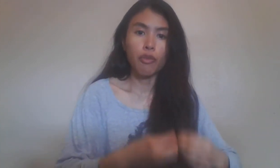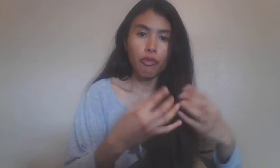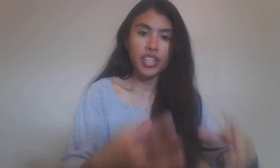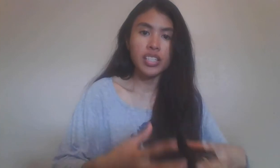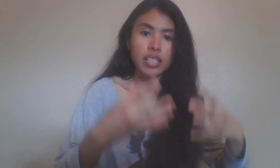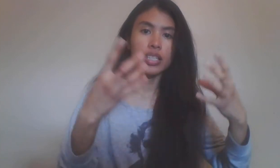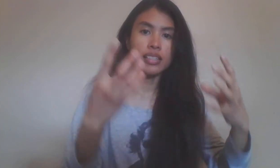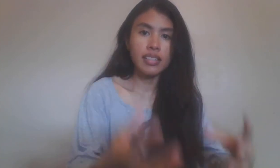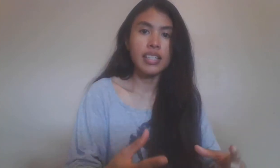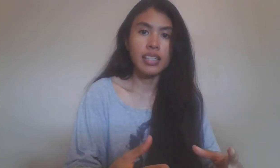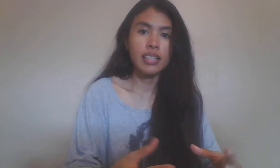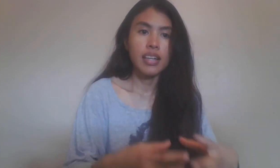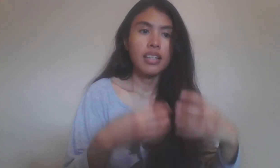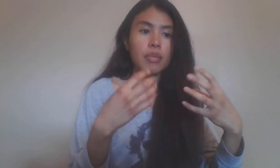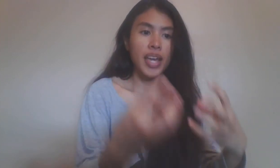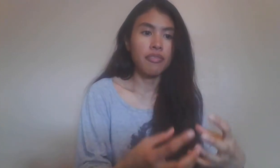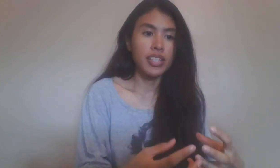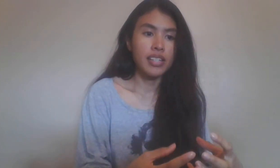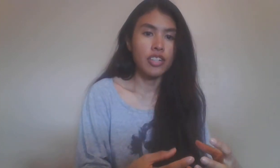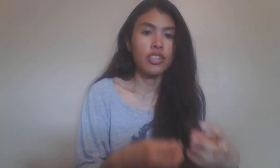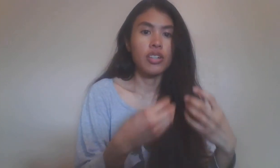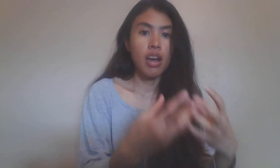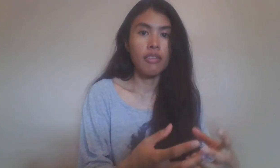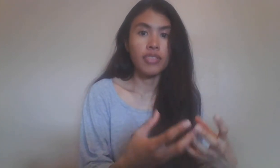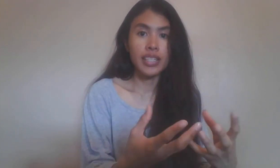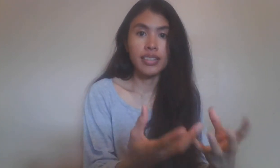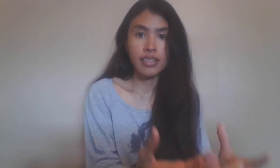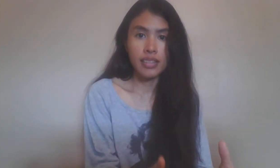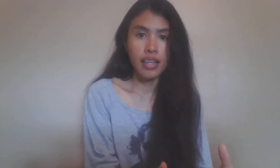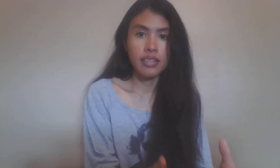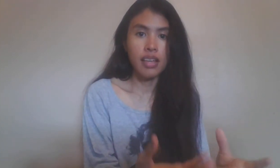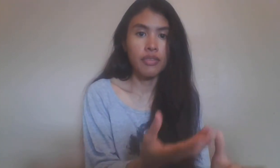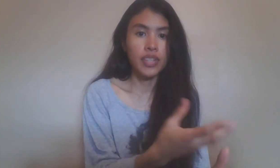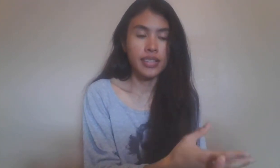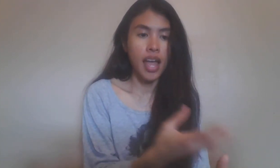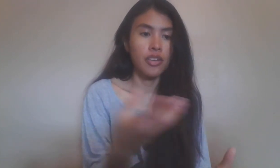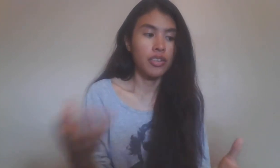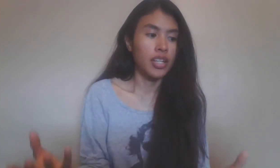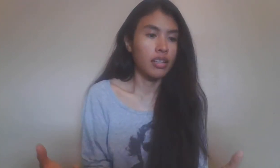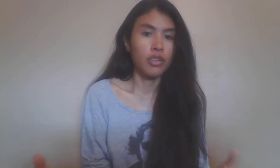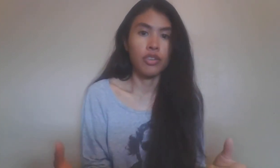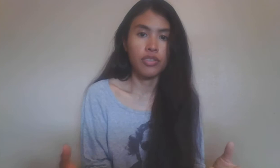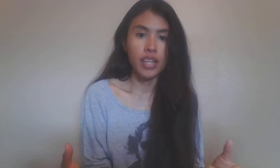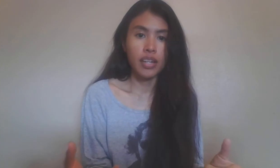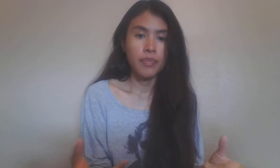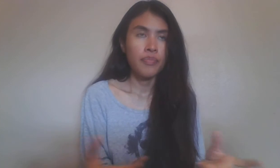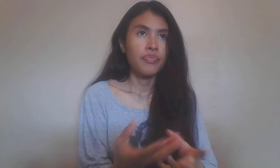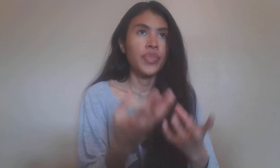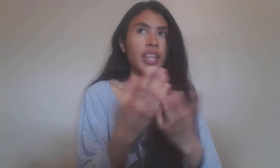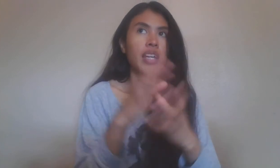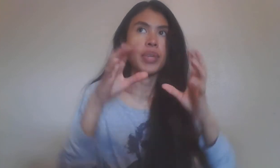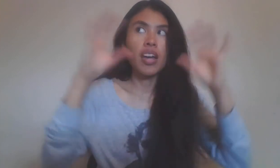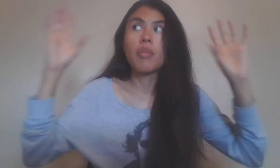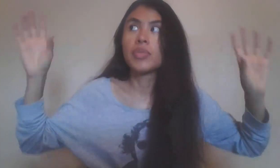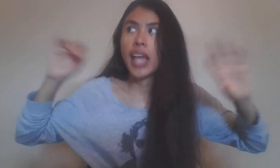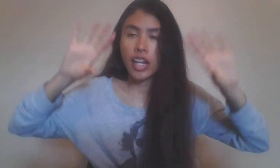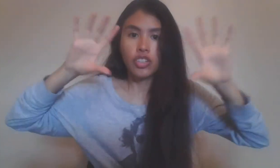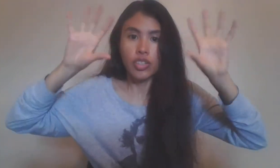physically see the manifestation of the success of the Saturn in the earth sign. Like it becomes actually